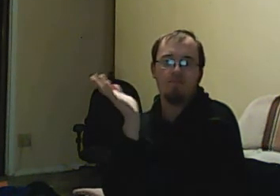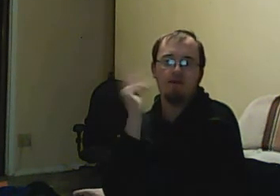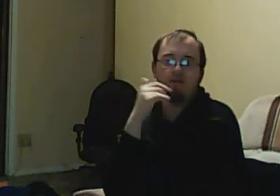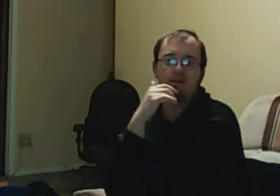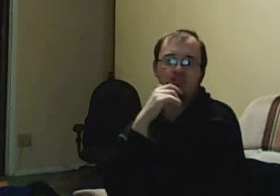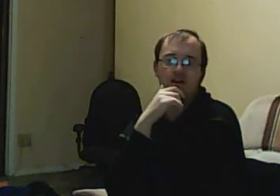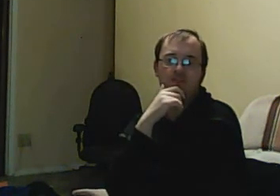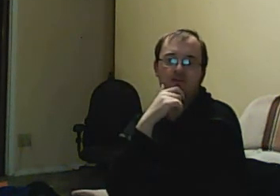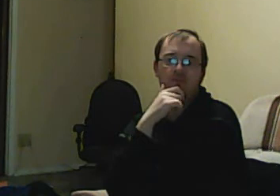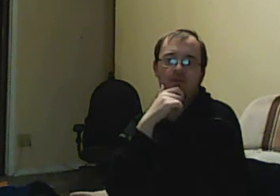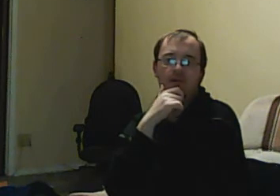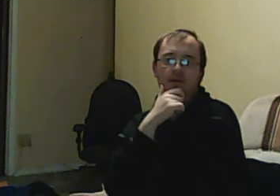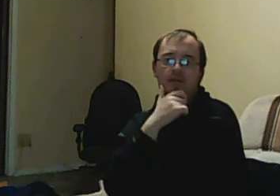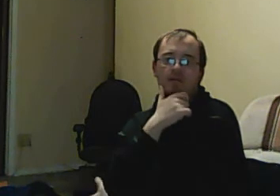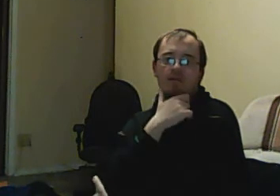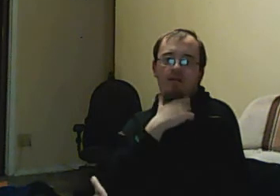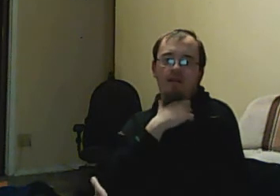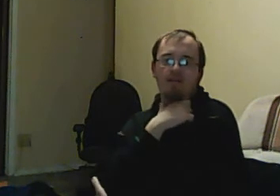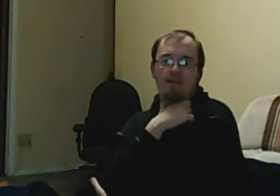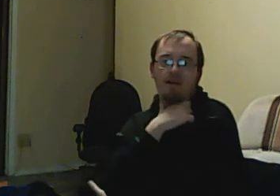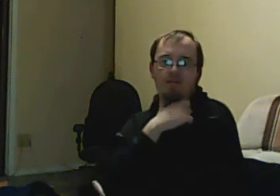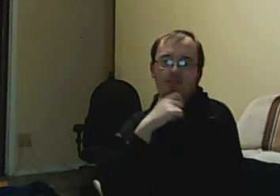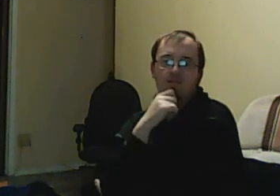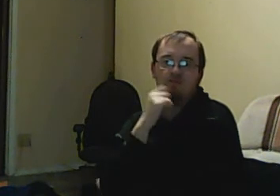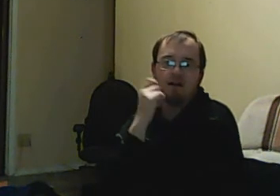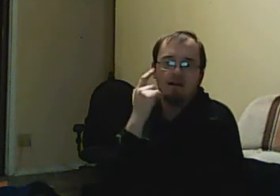as we hear a gunshot. He says, was in total shock.